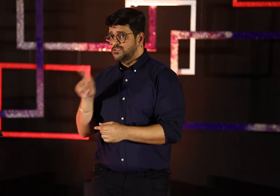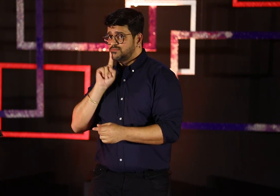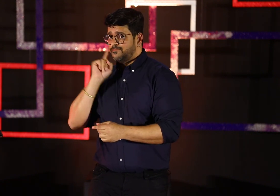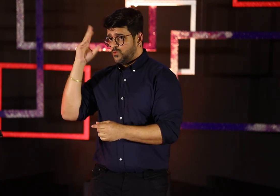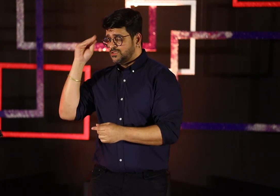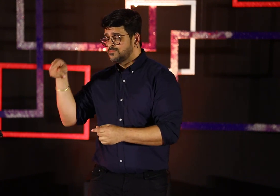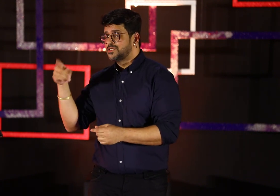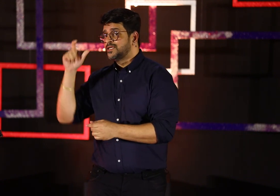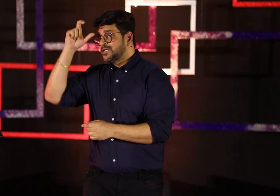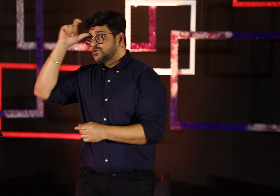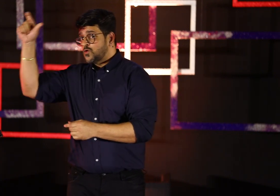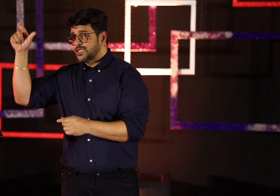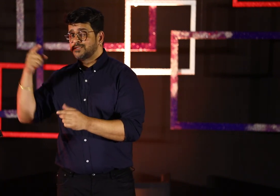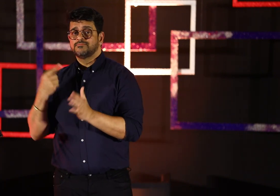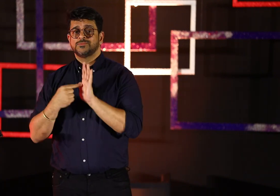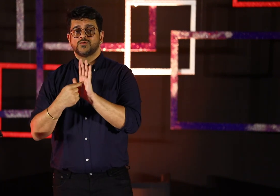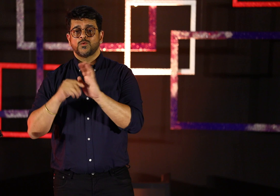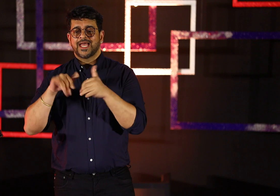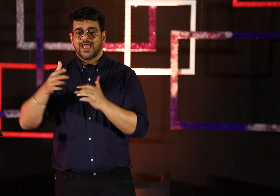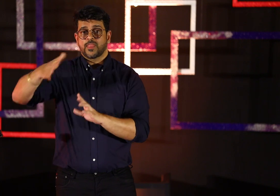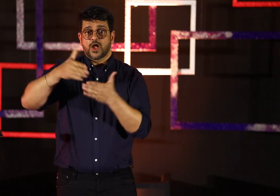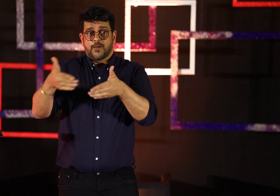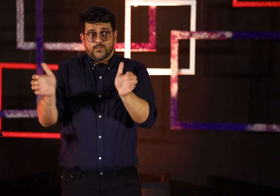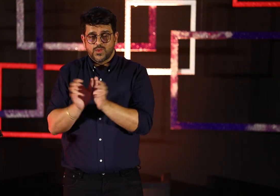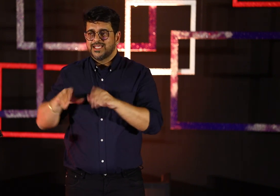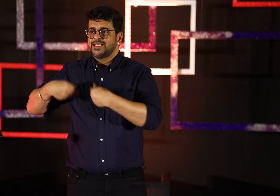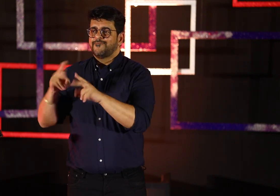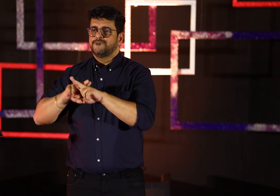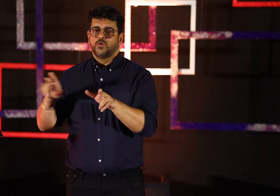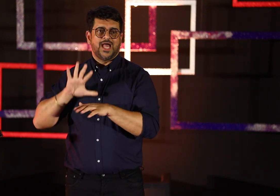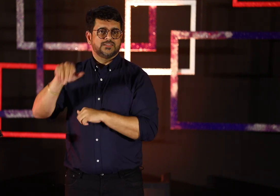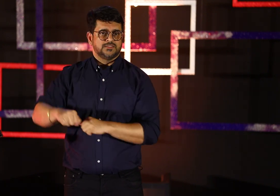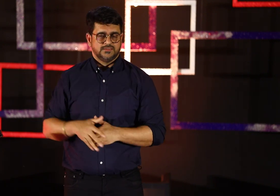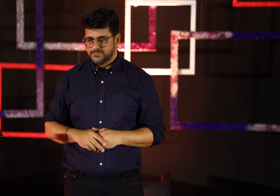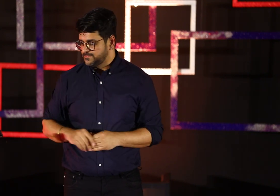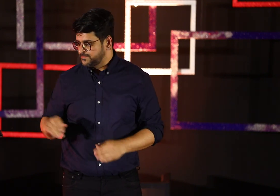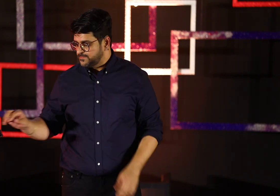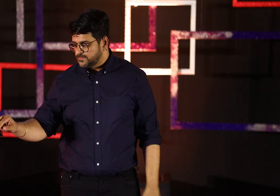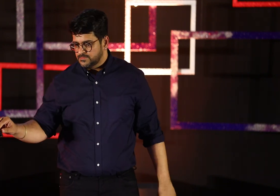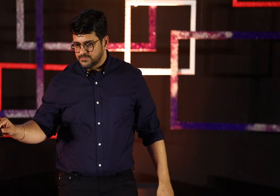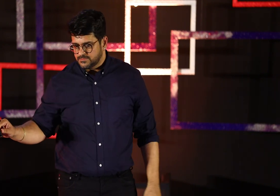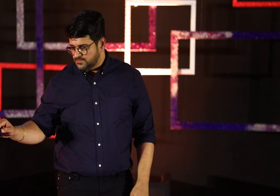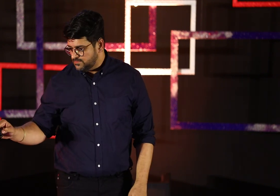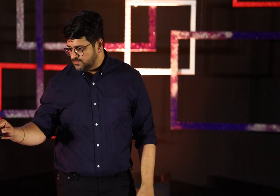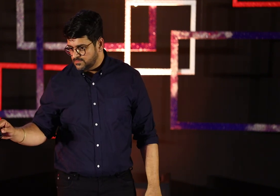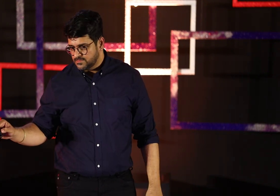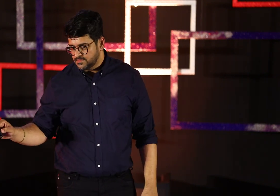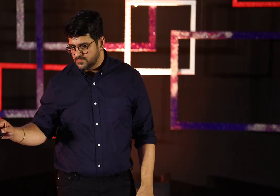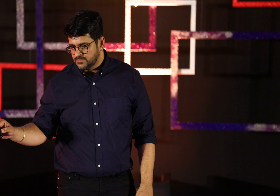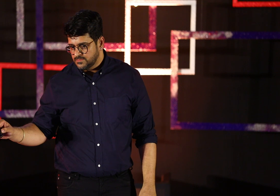This is a video about a deaf person in Turkey. And the community actually gave them a full access, a day of full access. So let's see how that